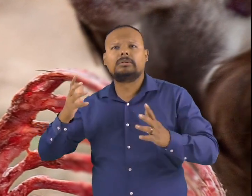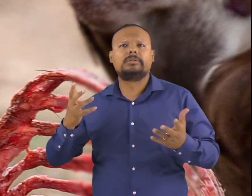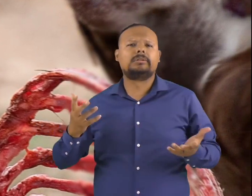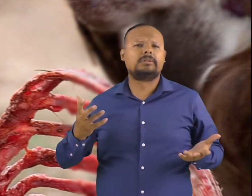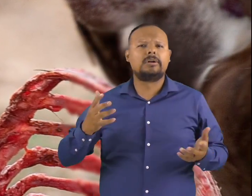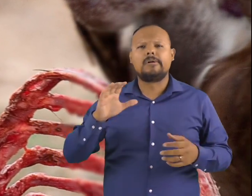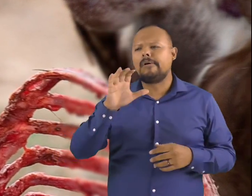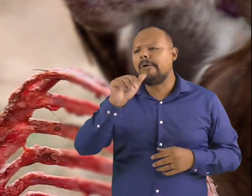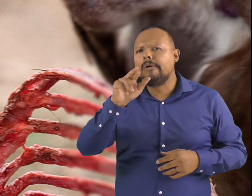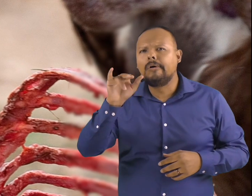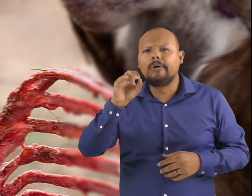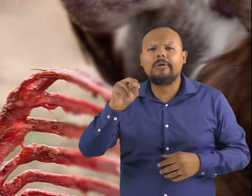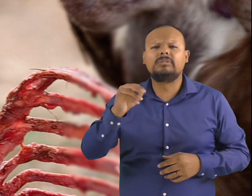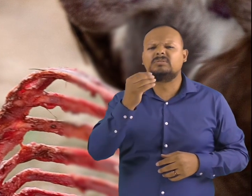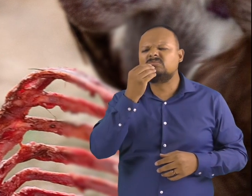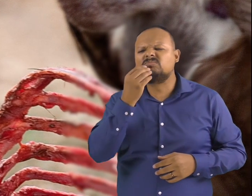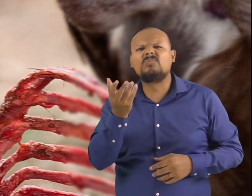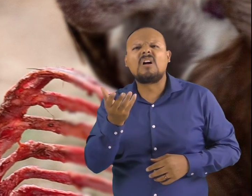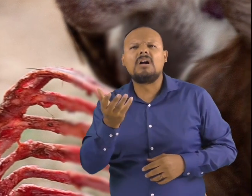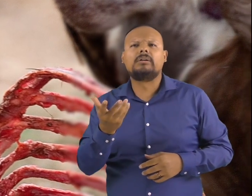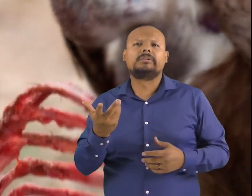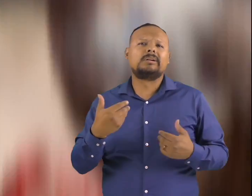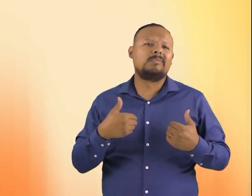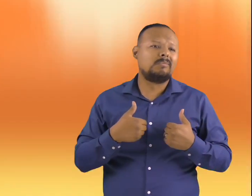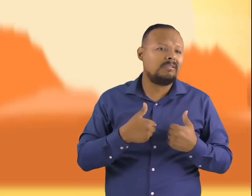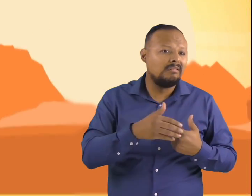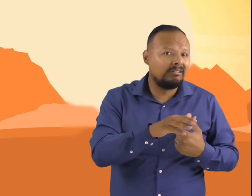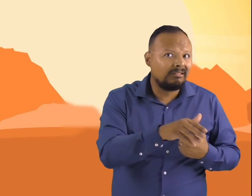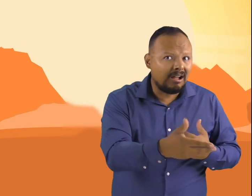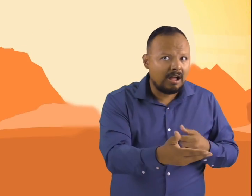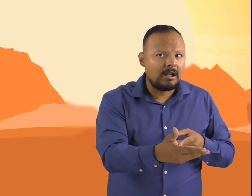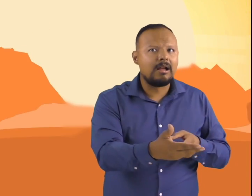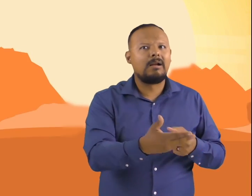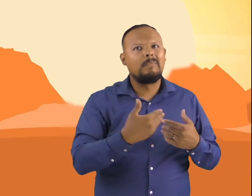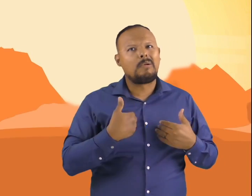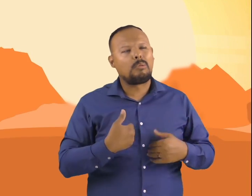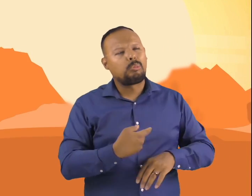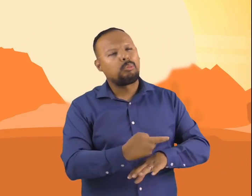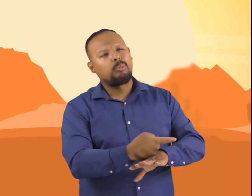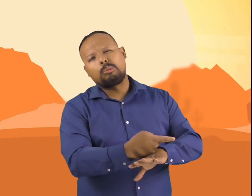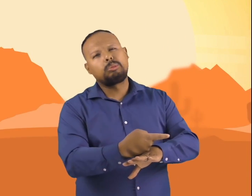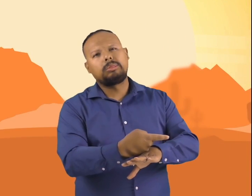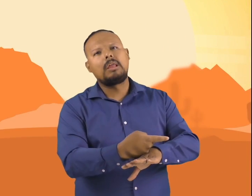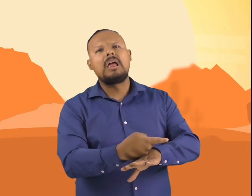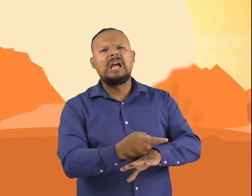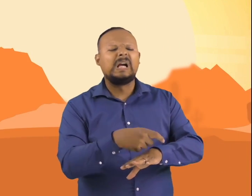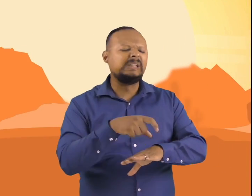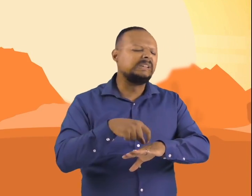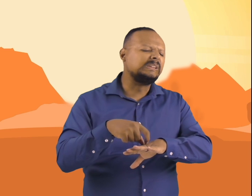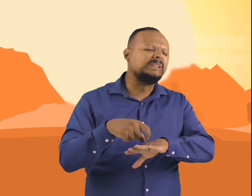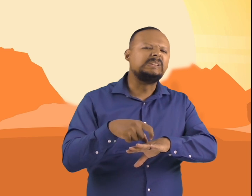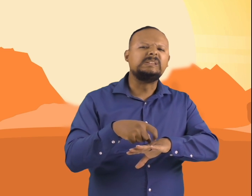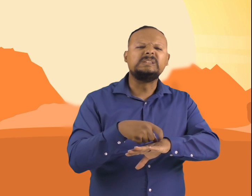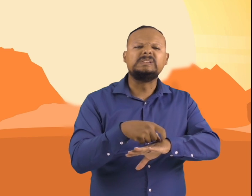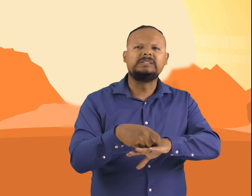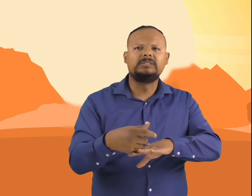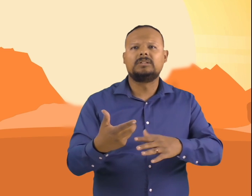is the decaying carcass of a dead animal. Condors prefer to feast on mammals like deer, sheep, goats,